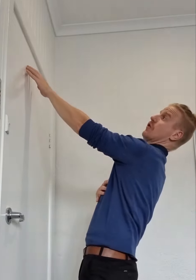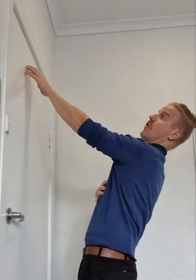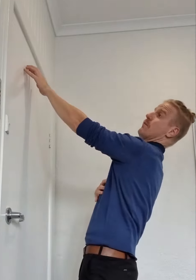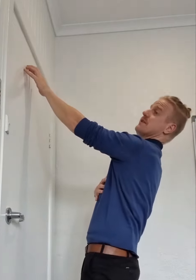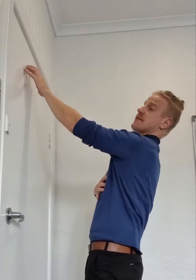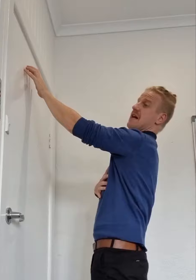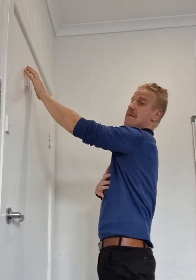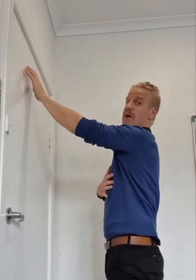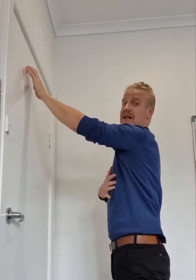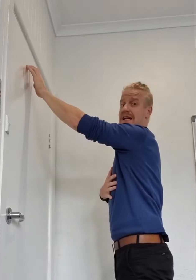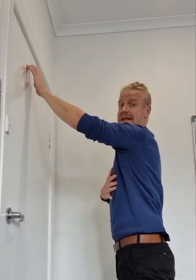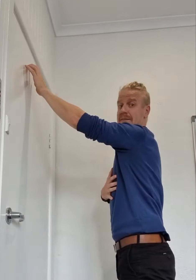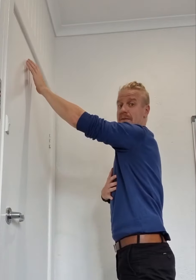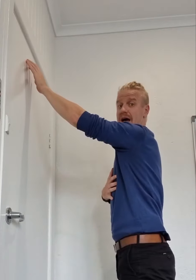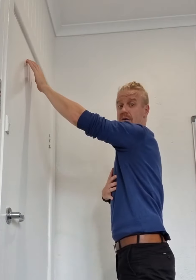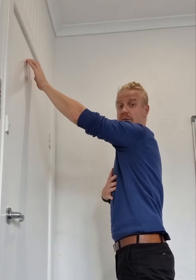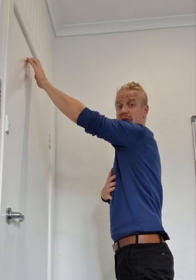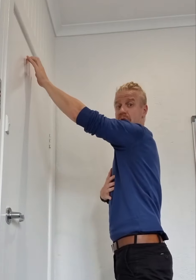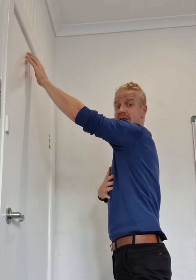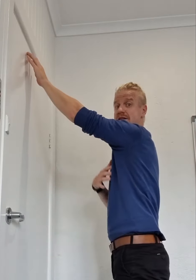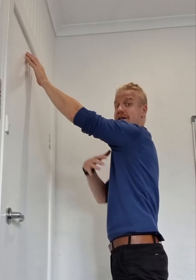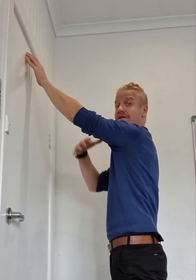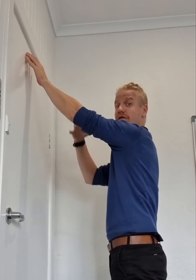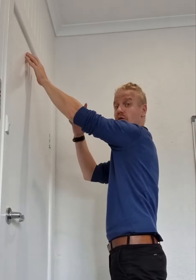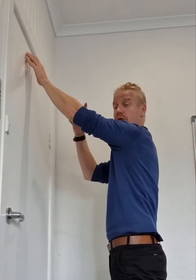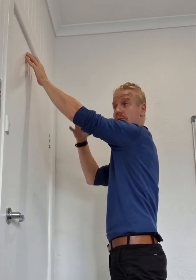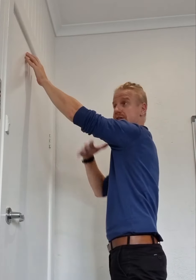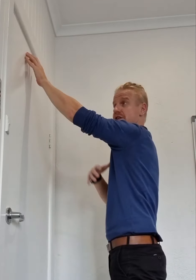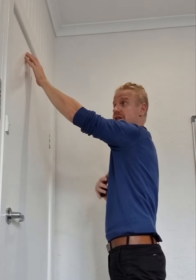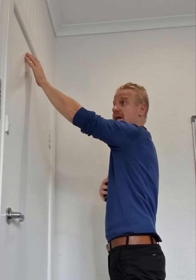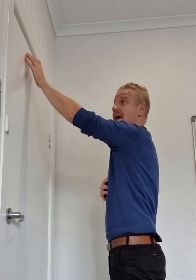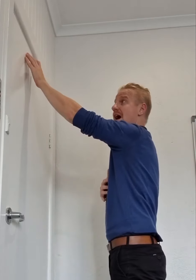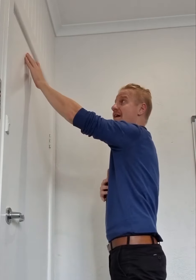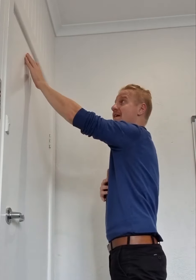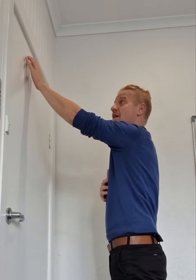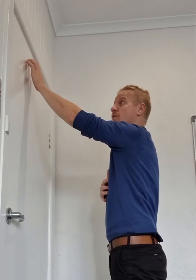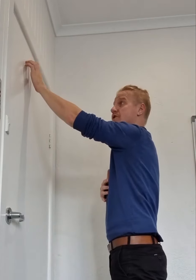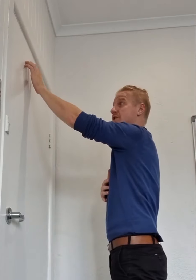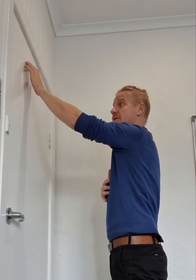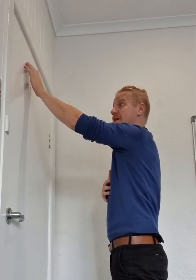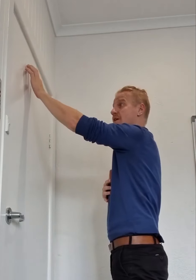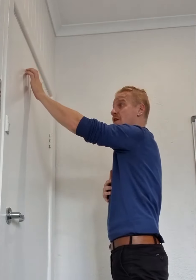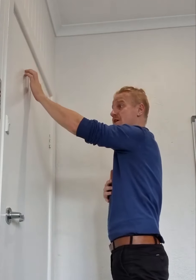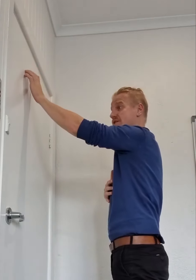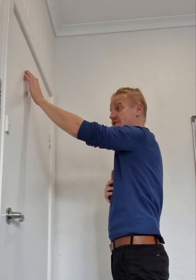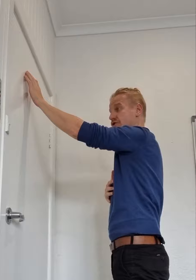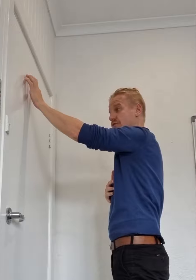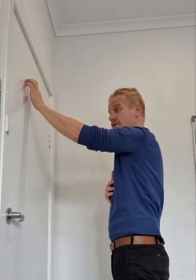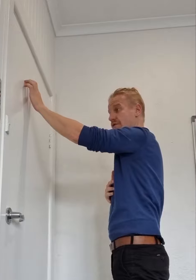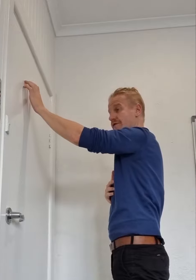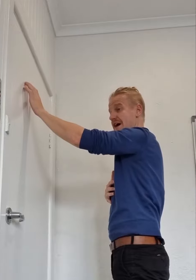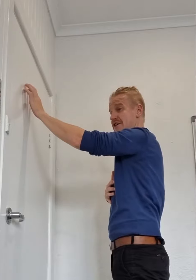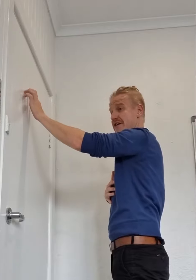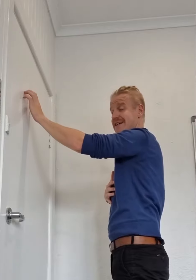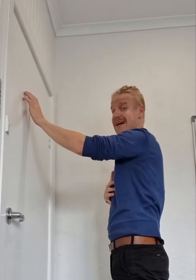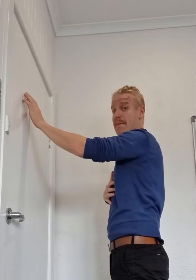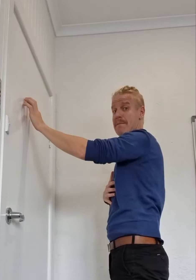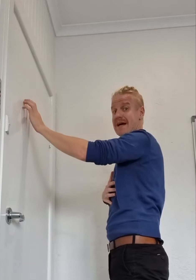compensating by leaning back when we go into this forward position and then I want you to do in a nice controlled fashion come back